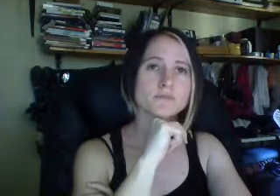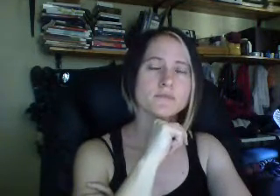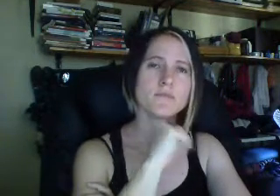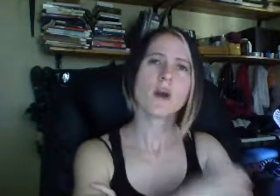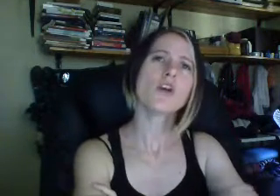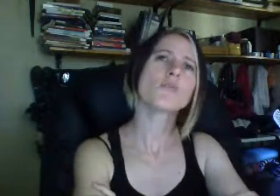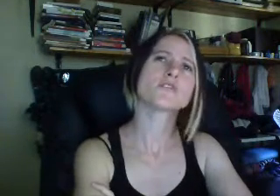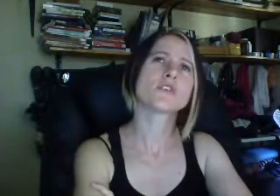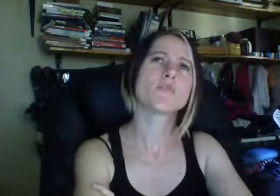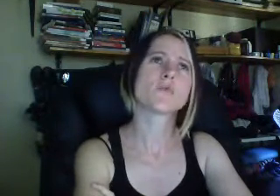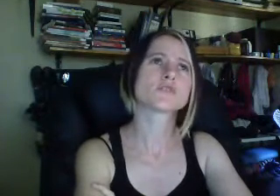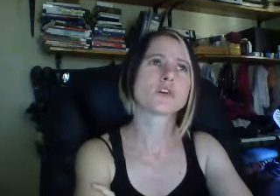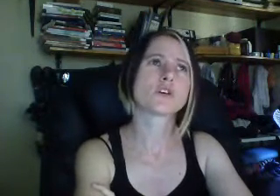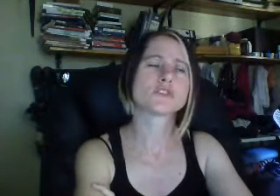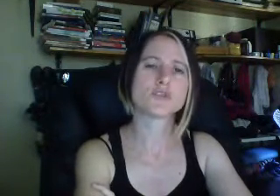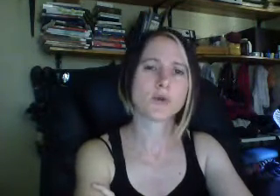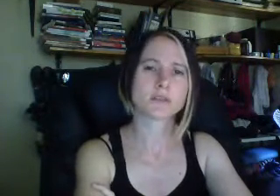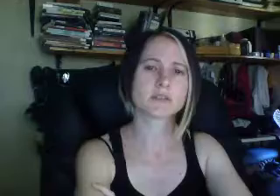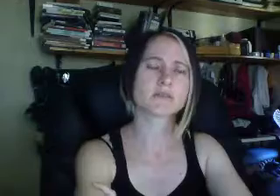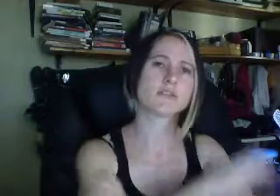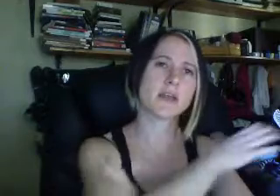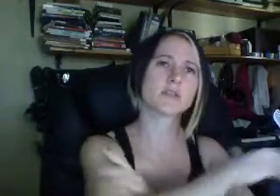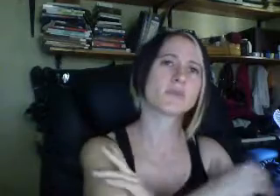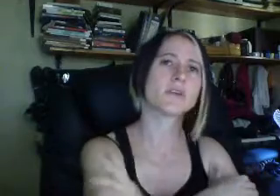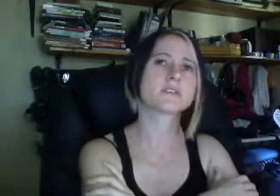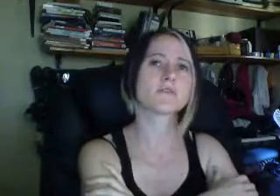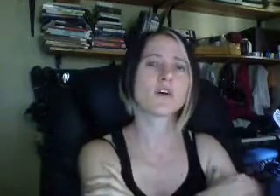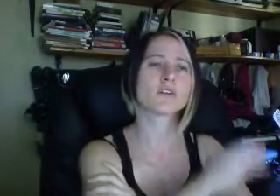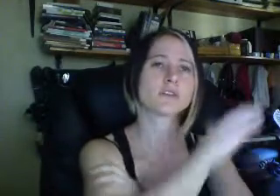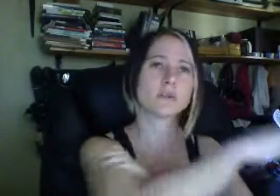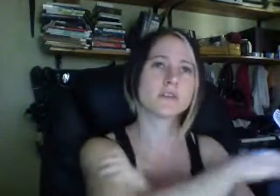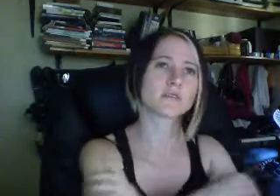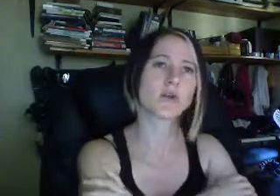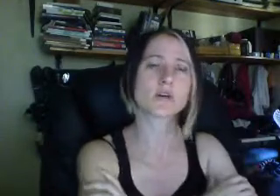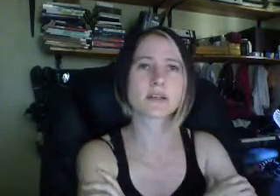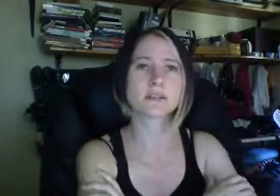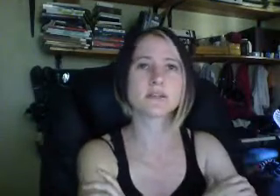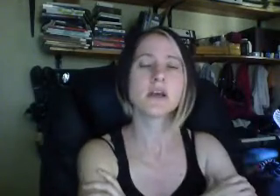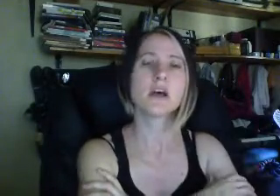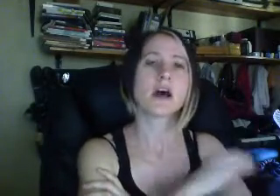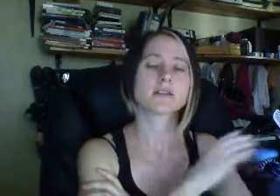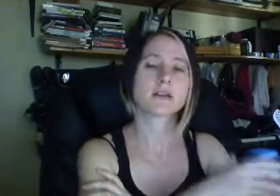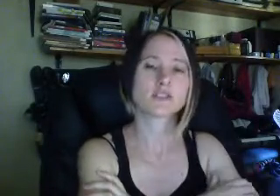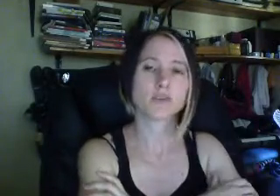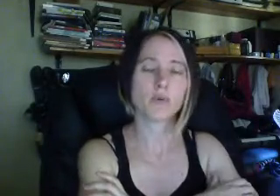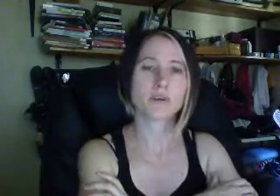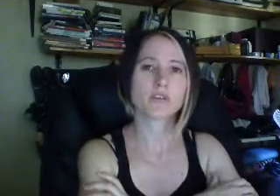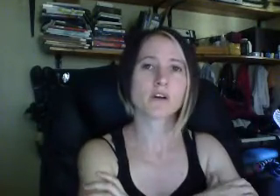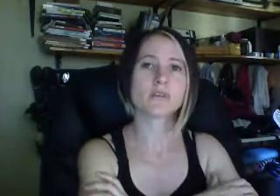oh, but you know, porn stars enjoy it. So there in the previous vlog, in the previous blog that I did, I touched on on the point of,